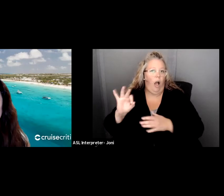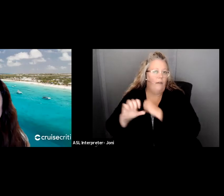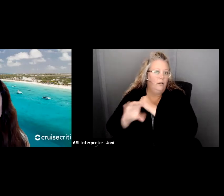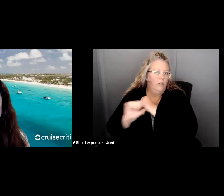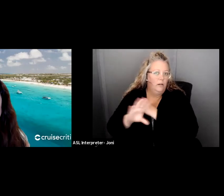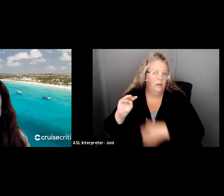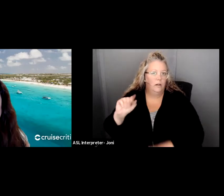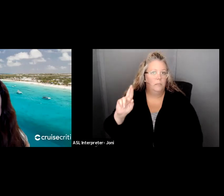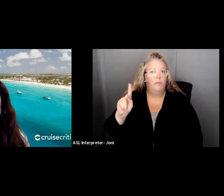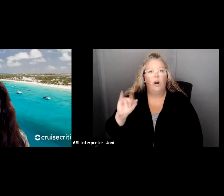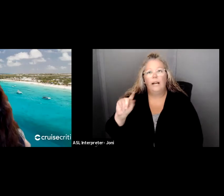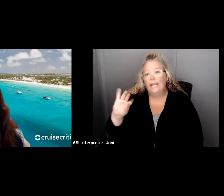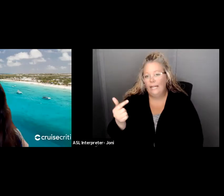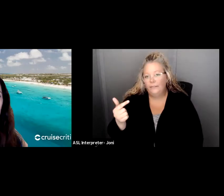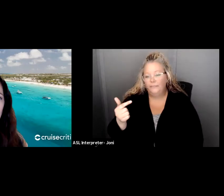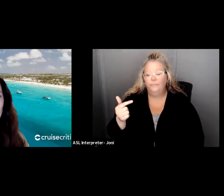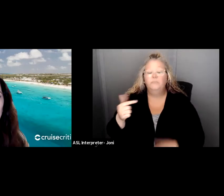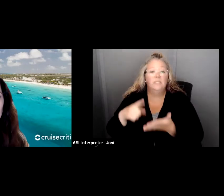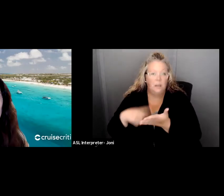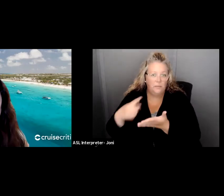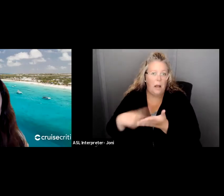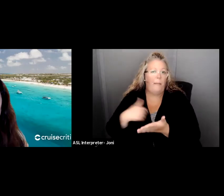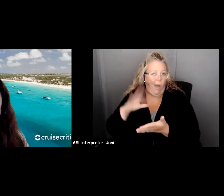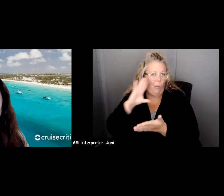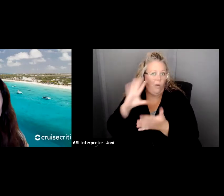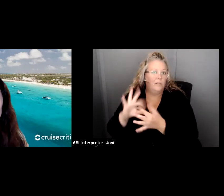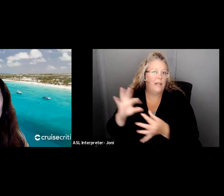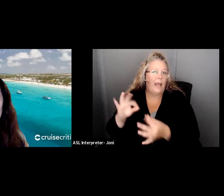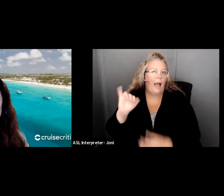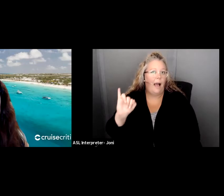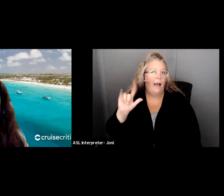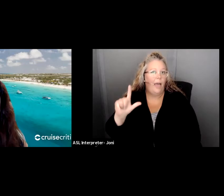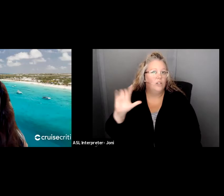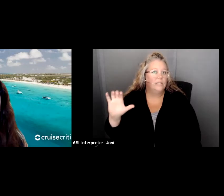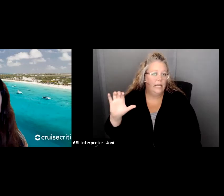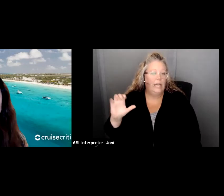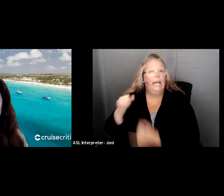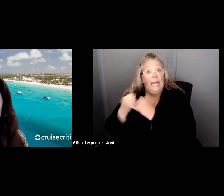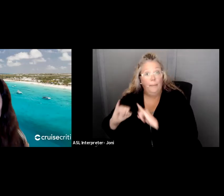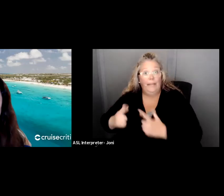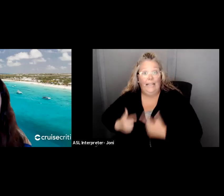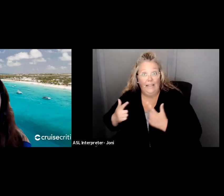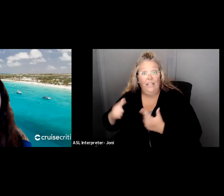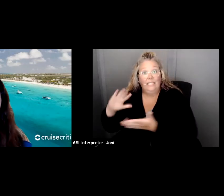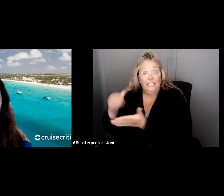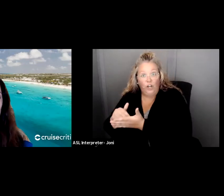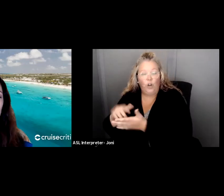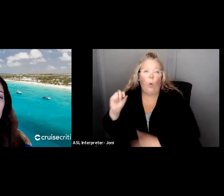presentation, refer to ILCs, you know, Independent Living Centers or Centers for Independent Living as CILs.